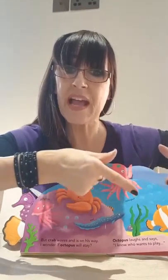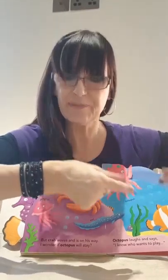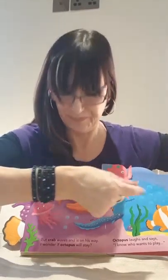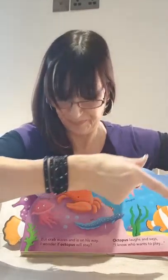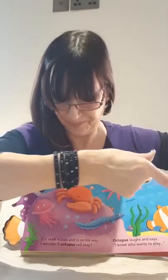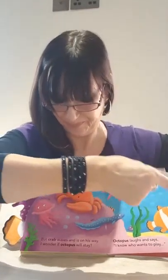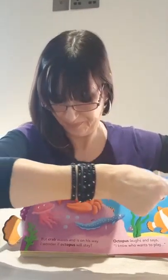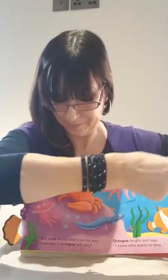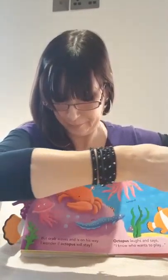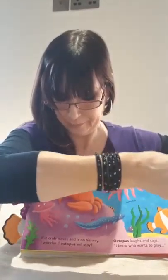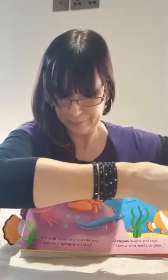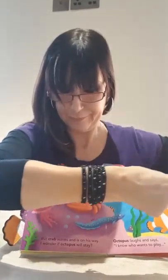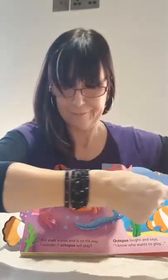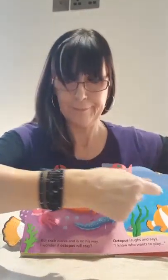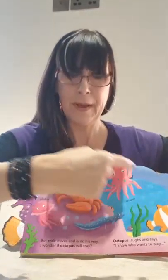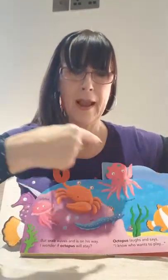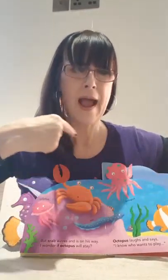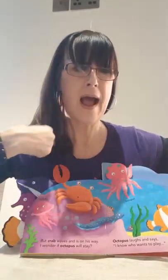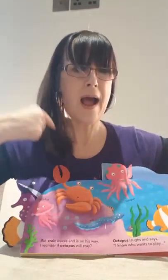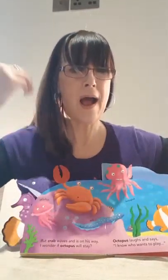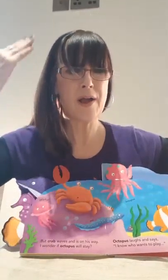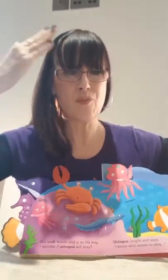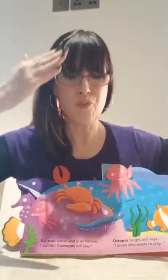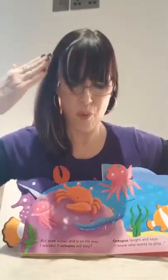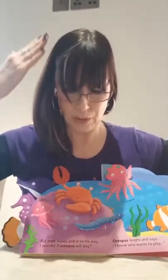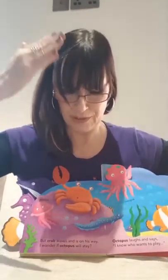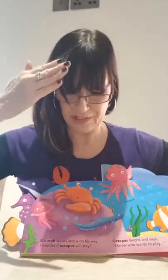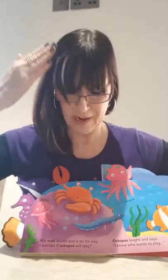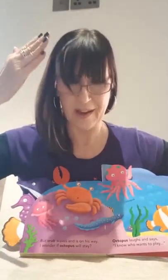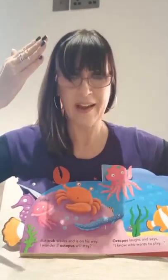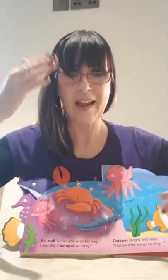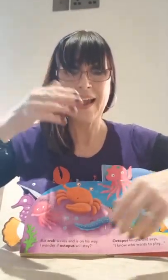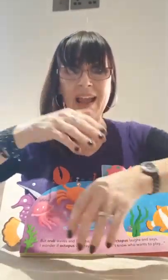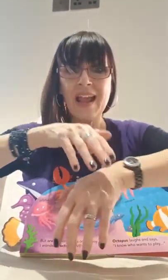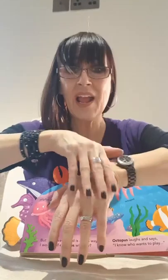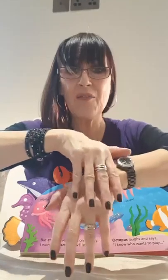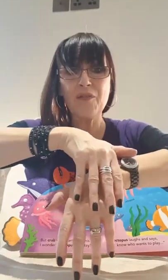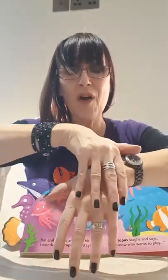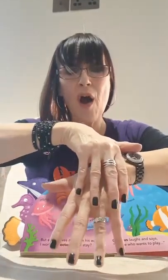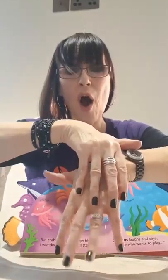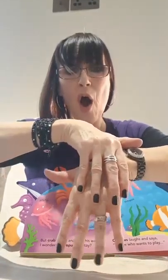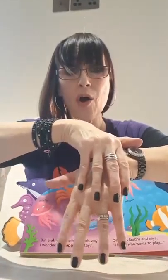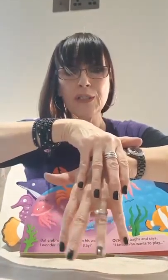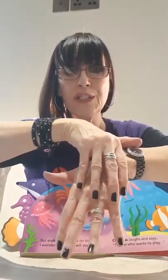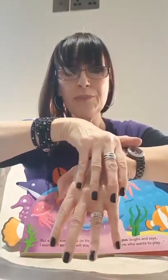I wonder if octopus